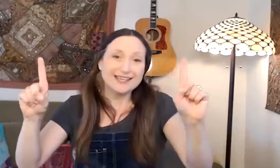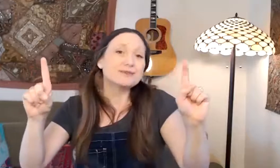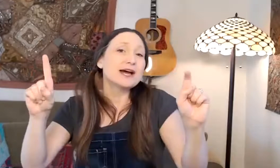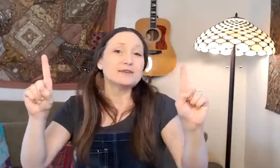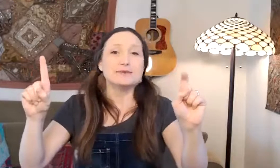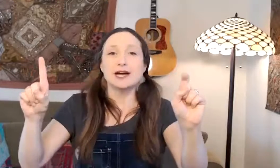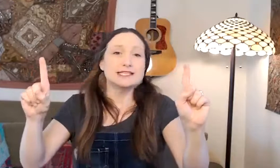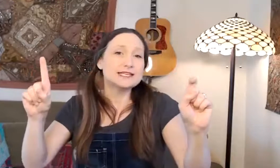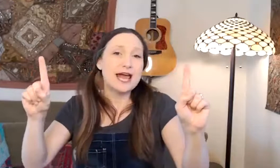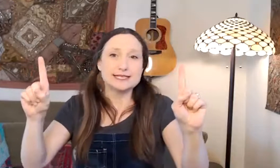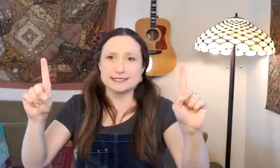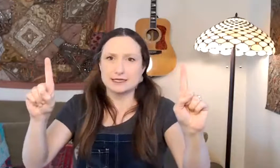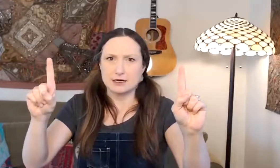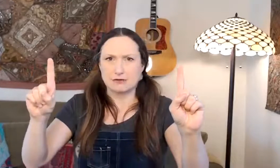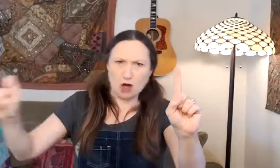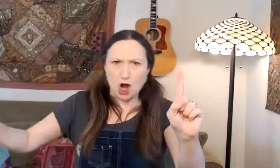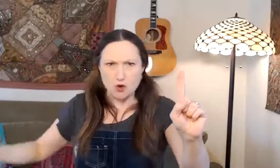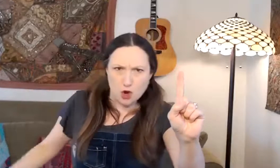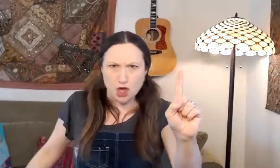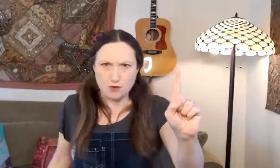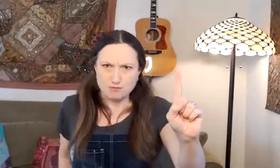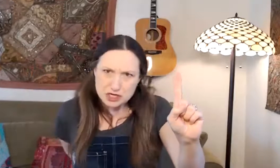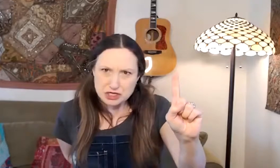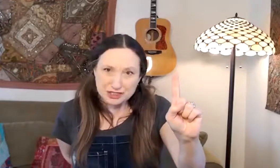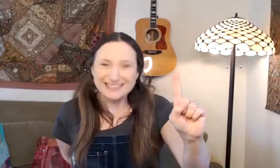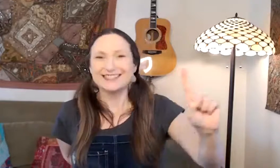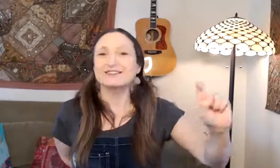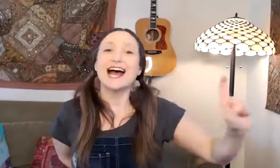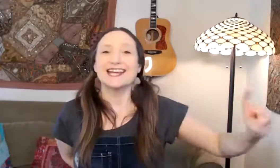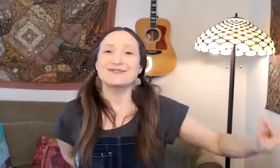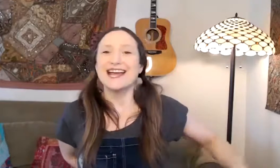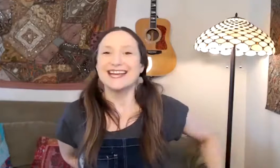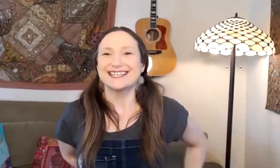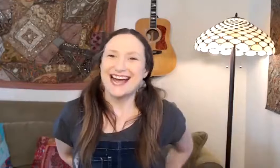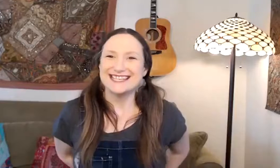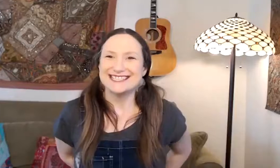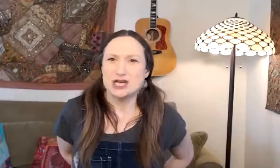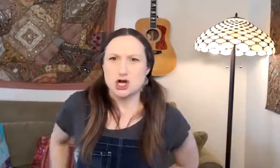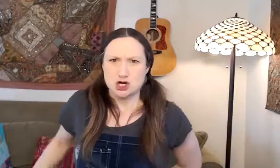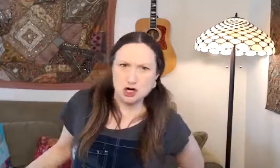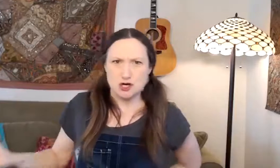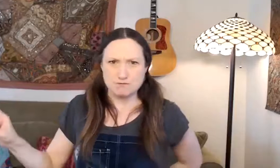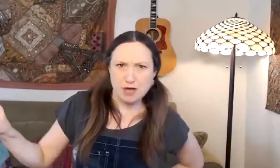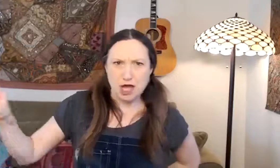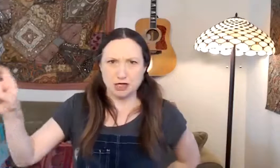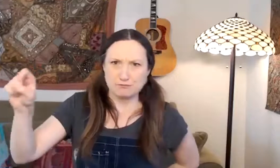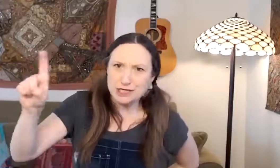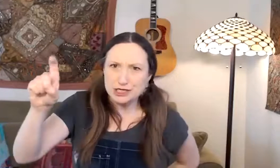One was mean. Fly away, mean. Fly away, nice. Come back, mean.